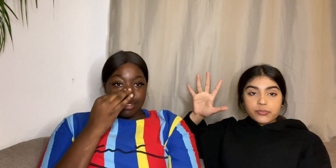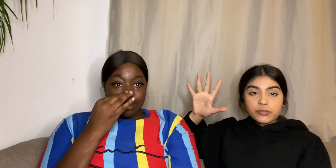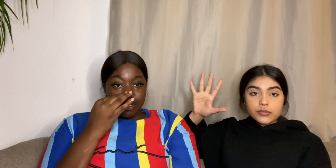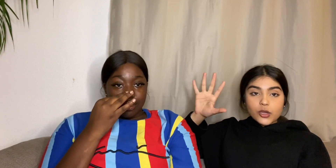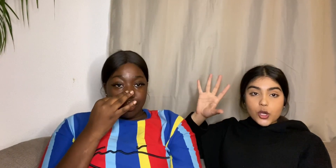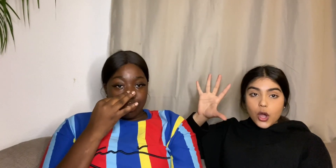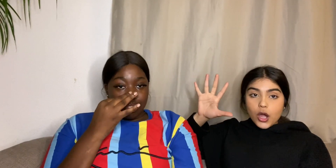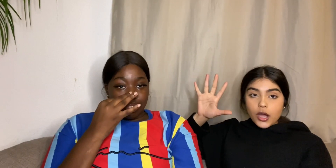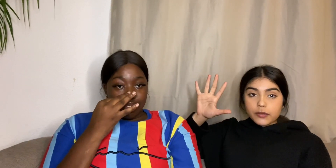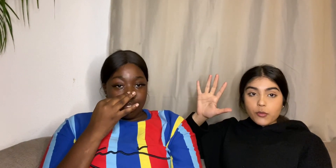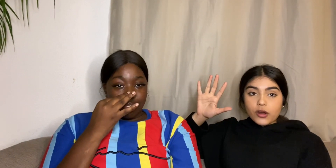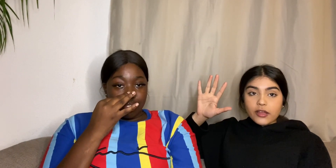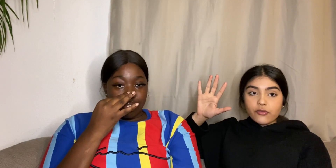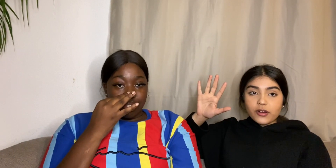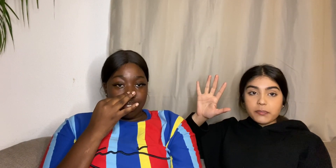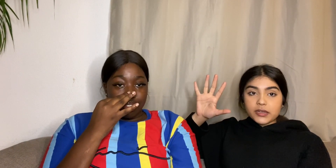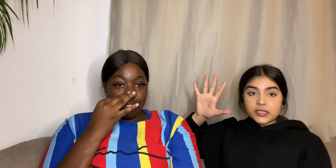Got more than four piercings